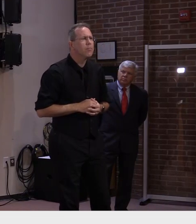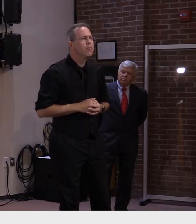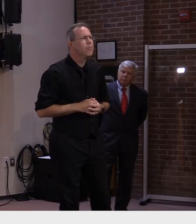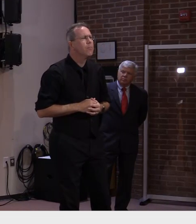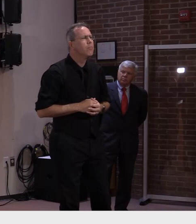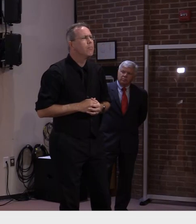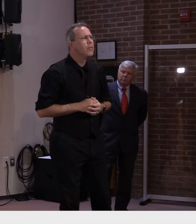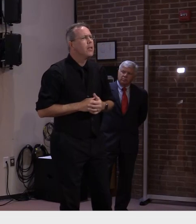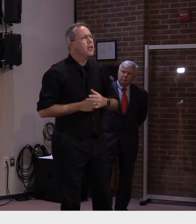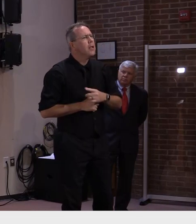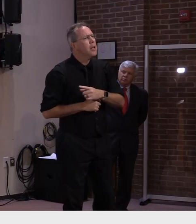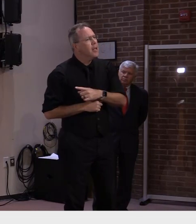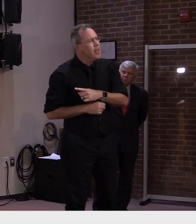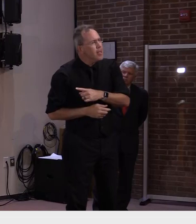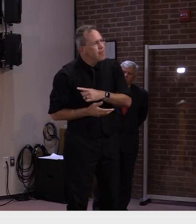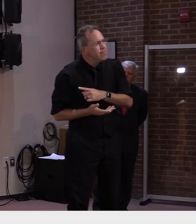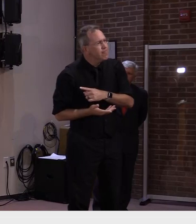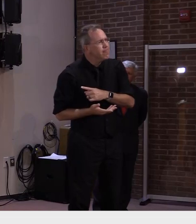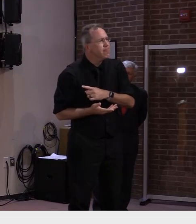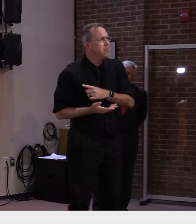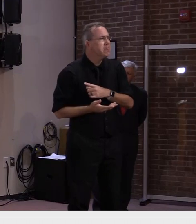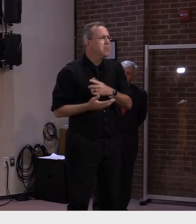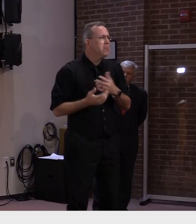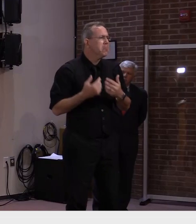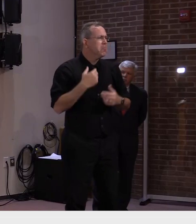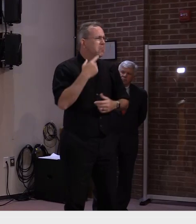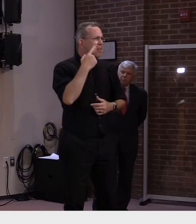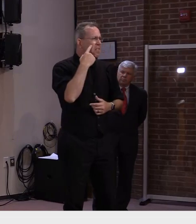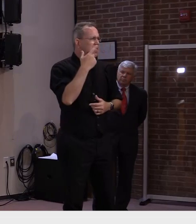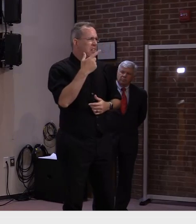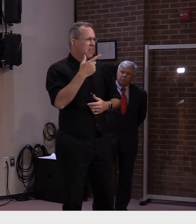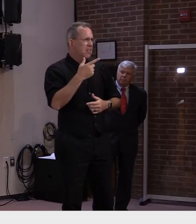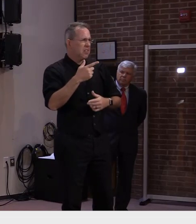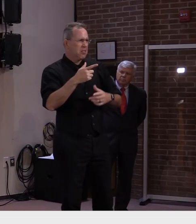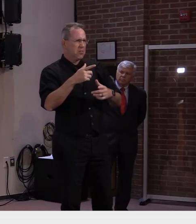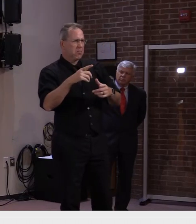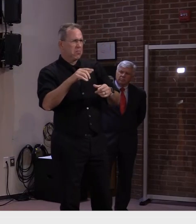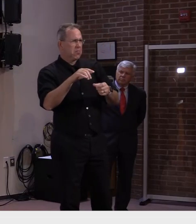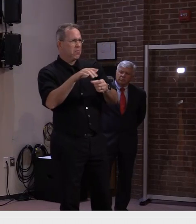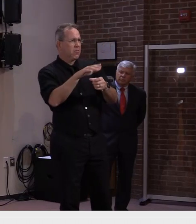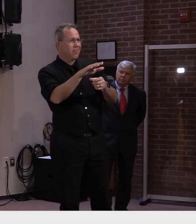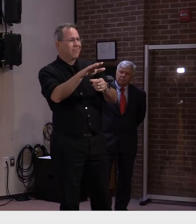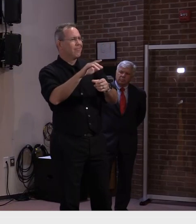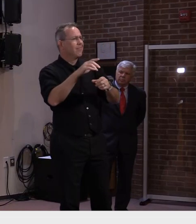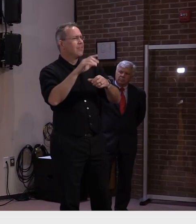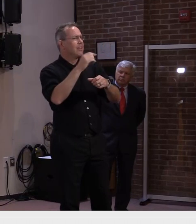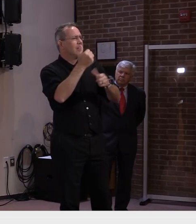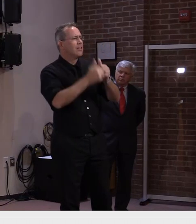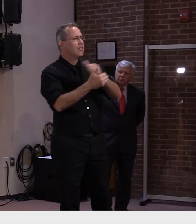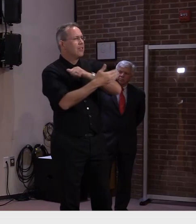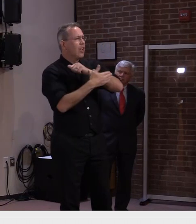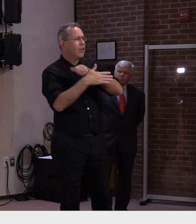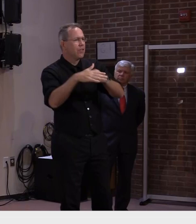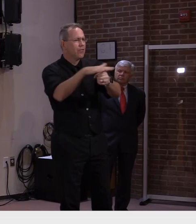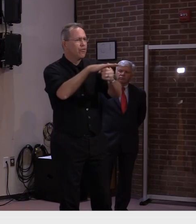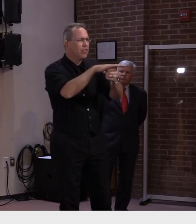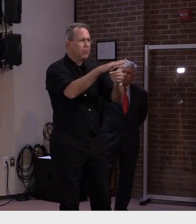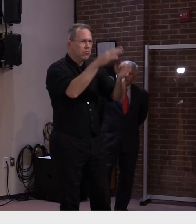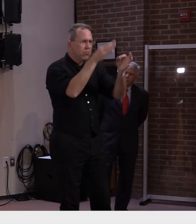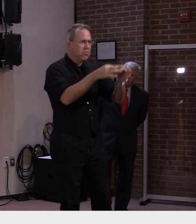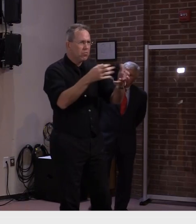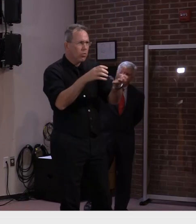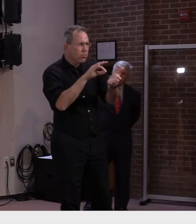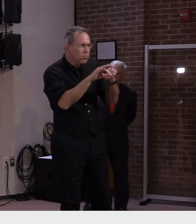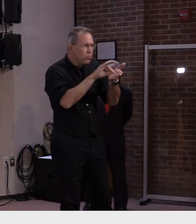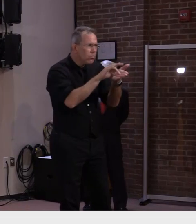I think you have to make decisions depending on your risk, who is in your family, who's in your household, so to